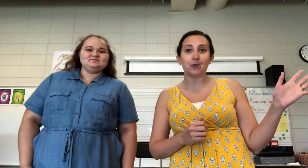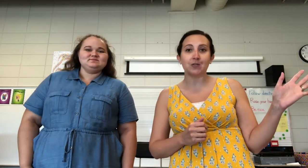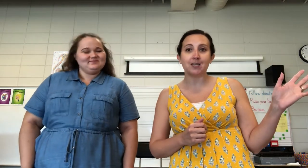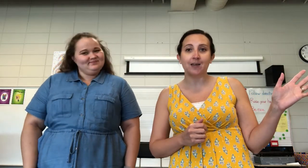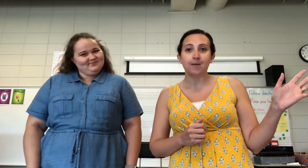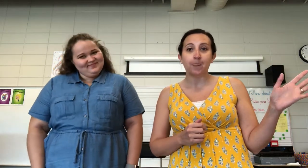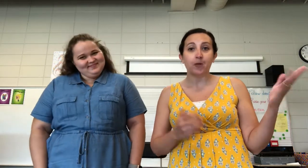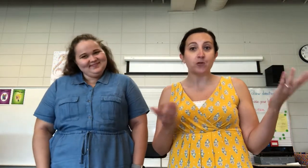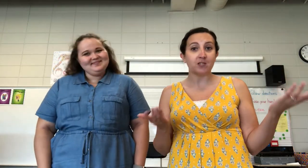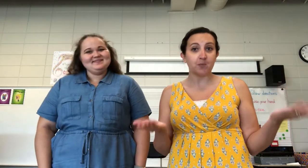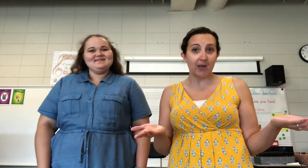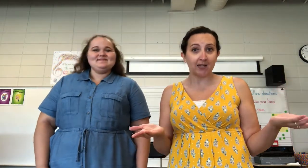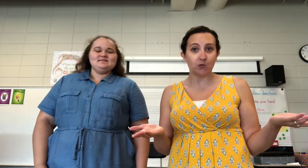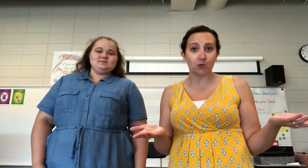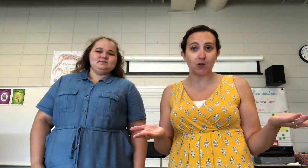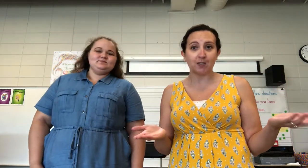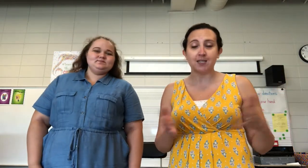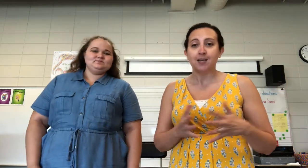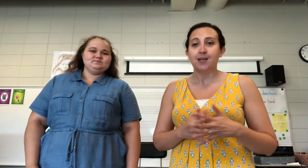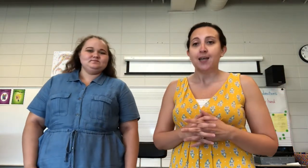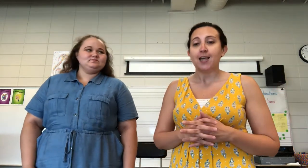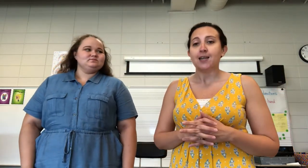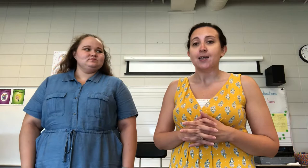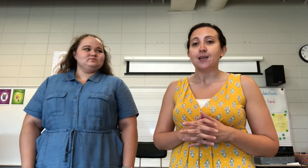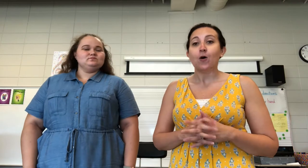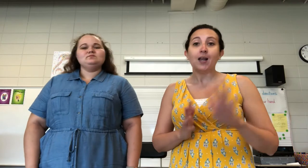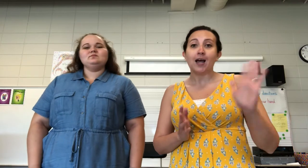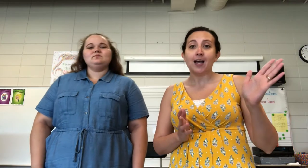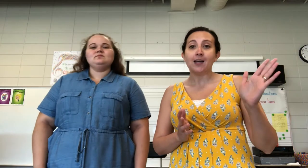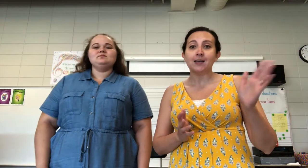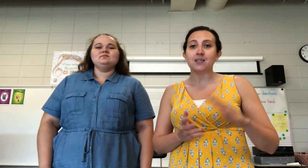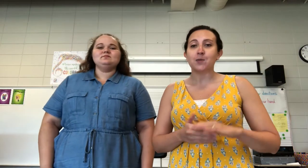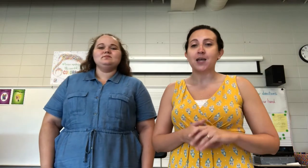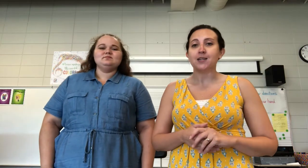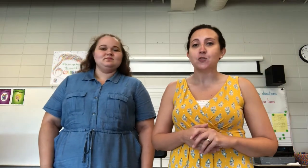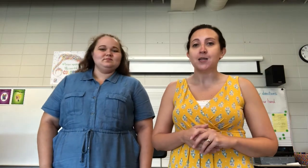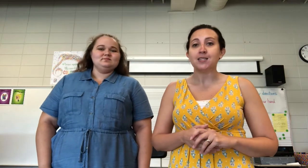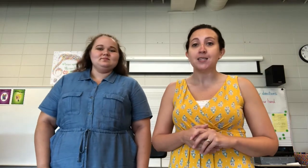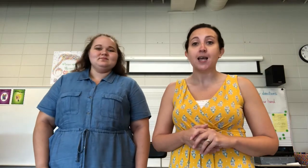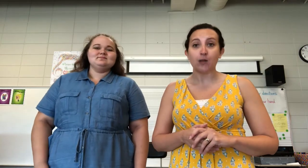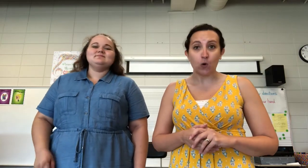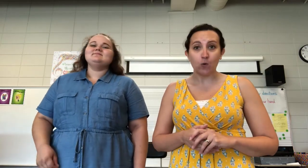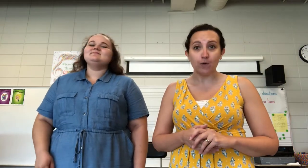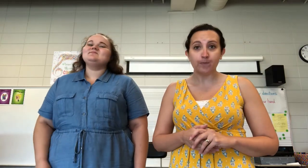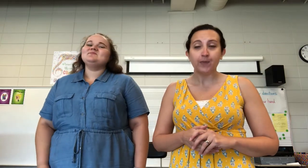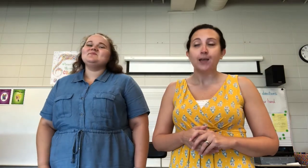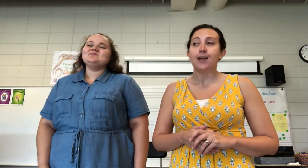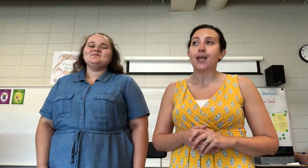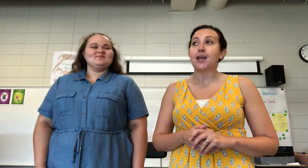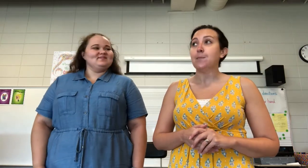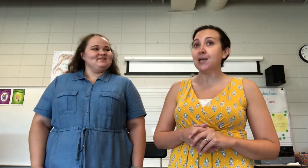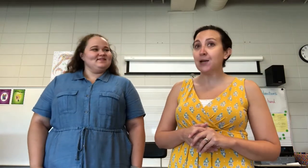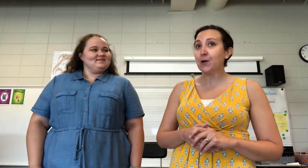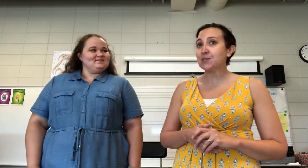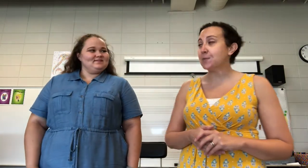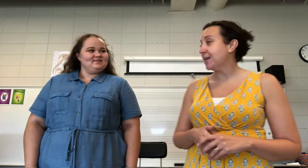Those are Spanish words and hola in Spanish means hello and amigos means